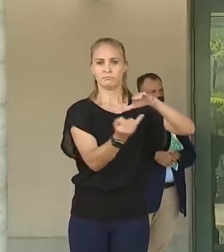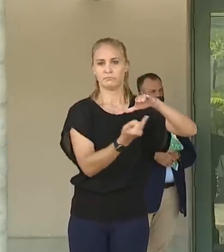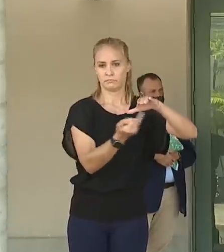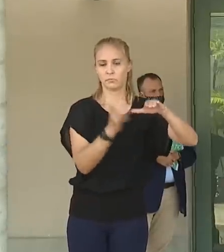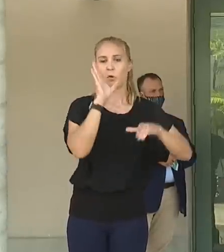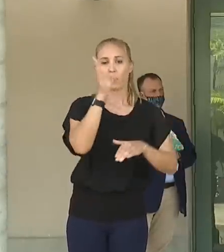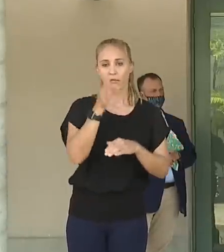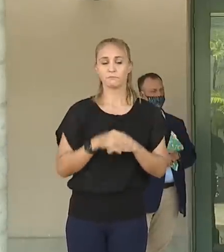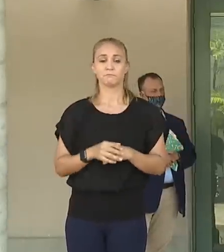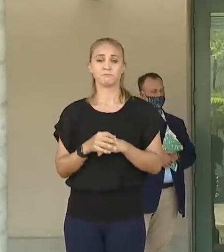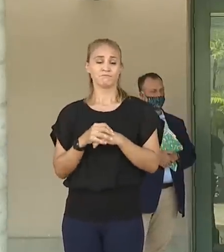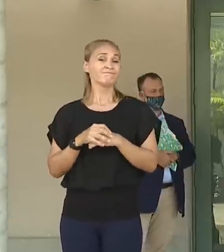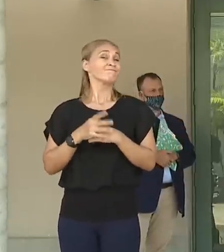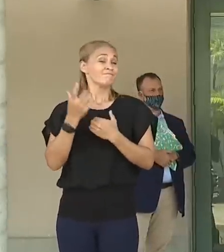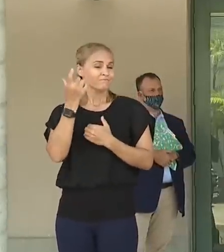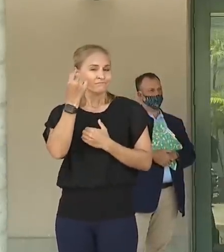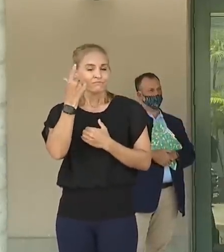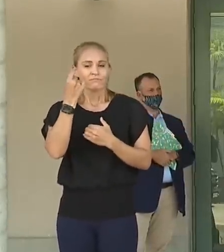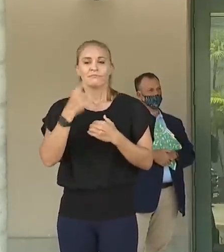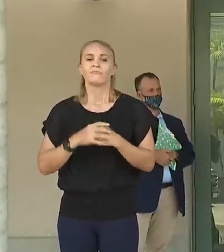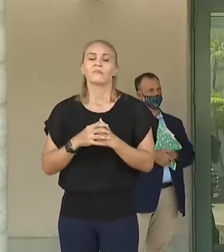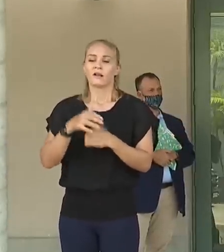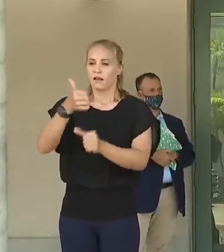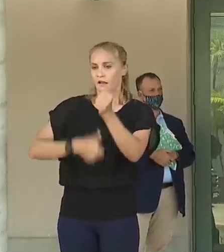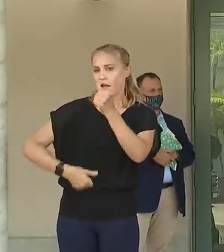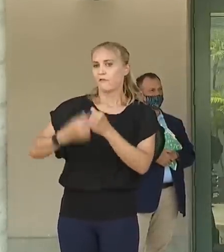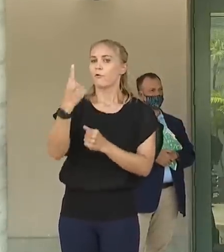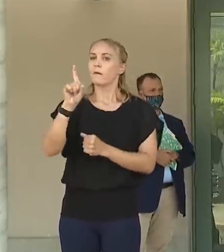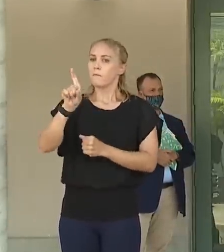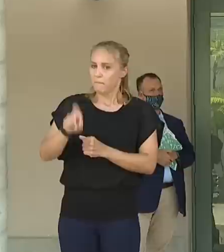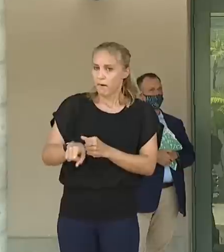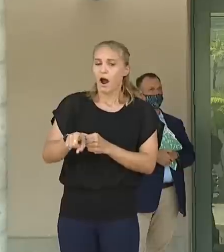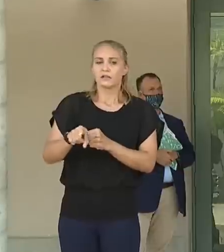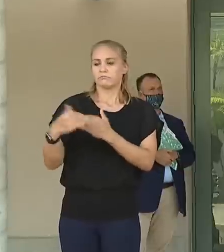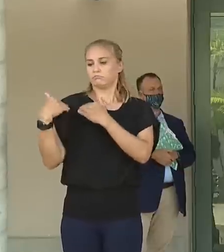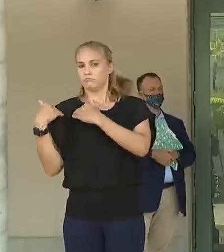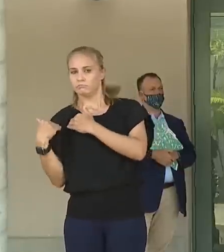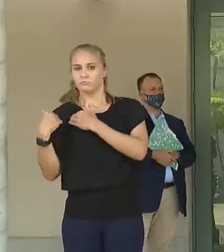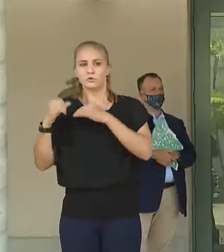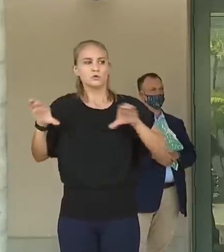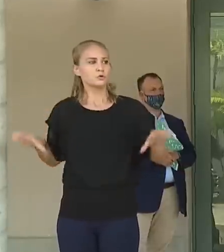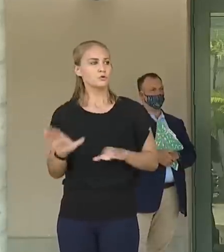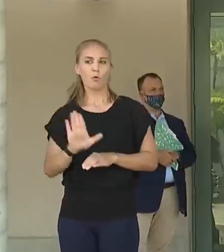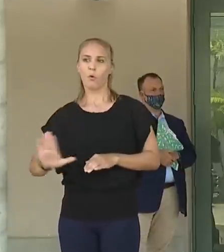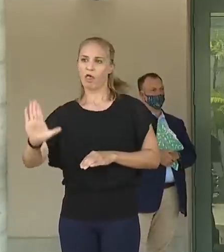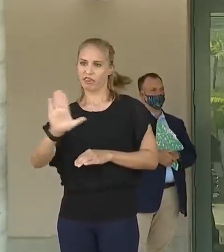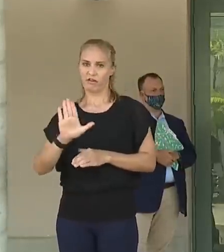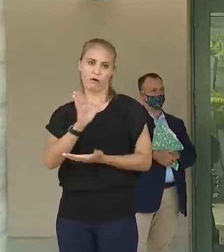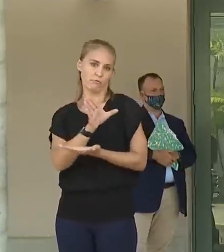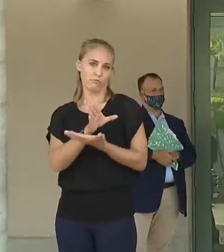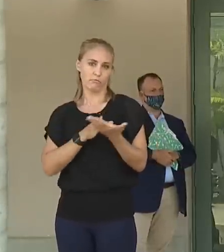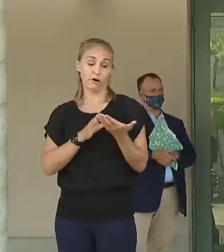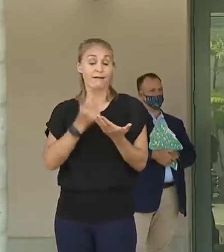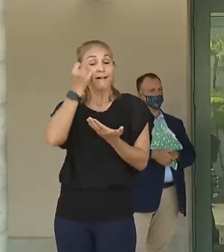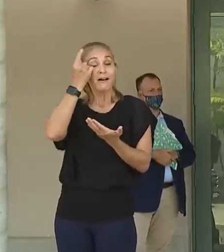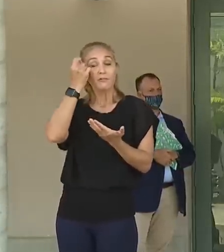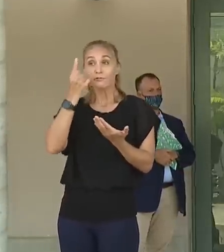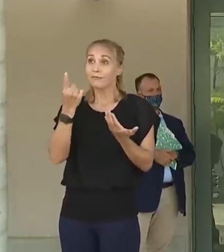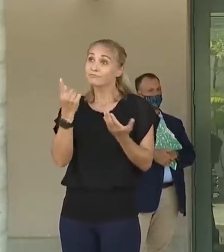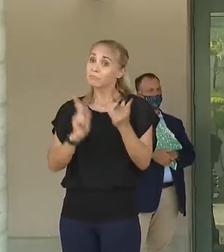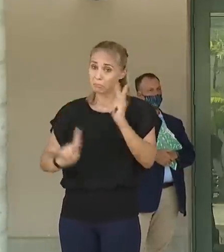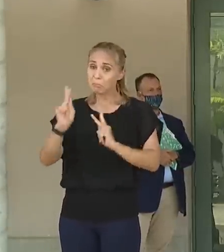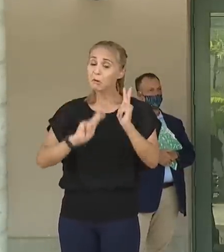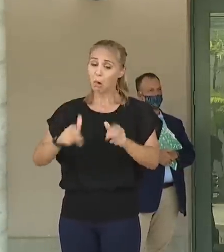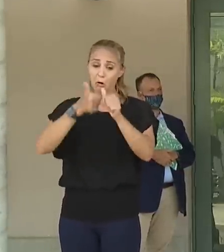In conclusion, everybody has to do their part. And for the most part, people